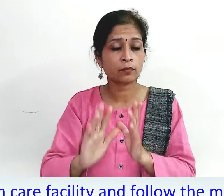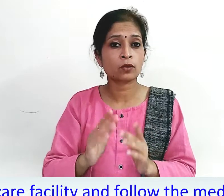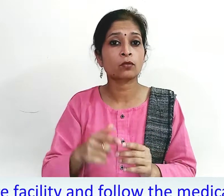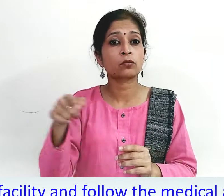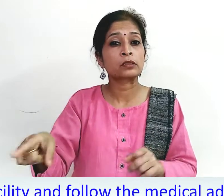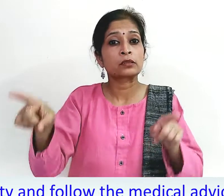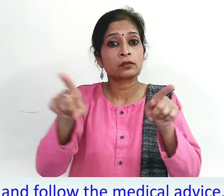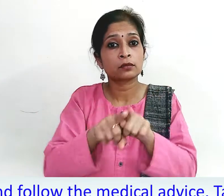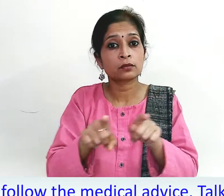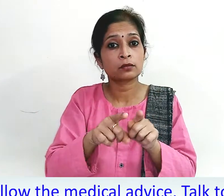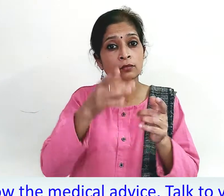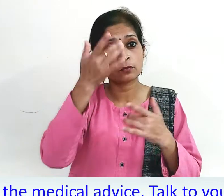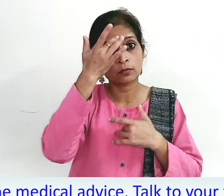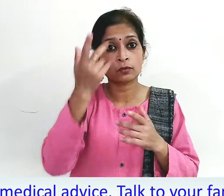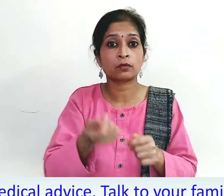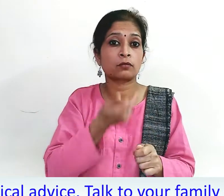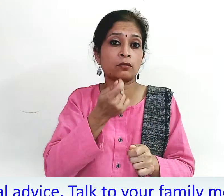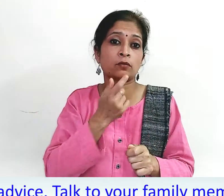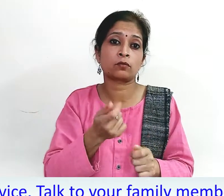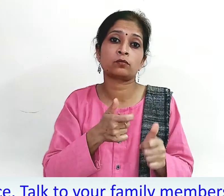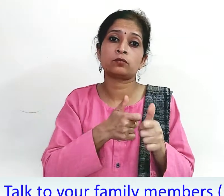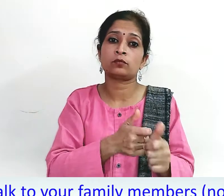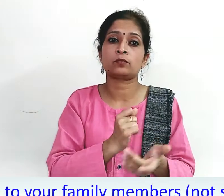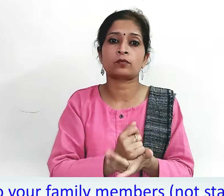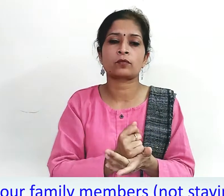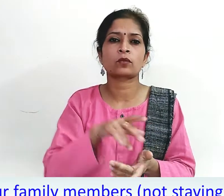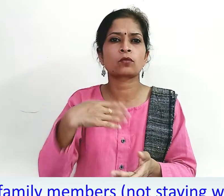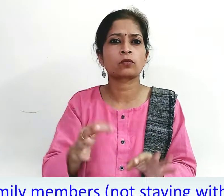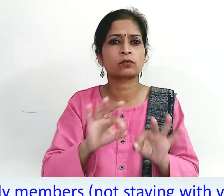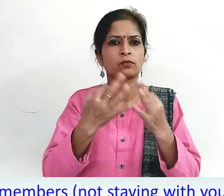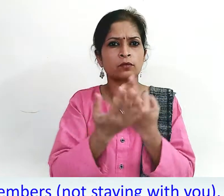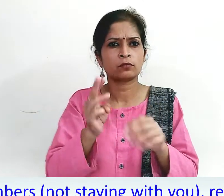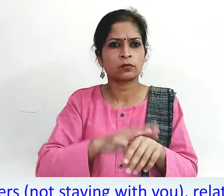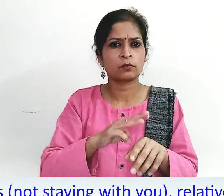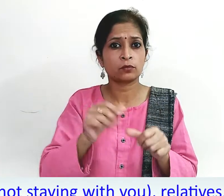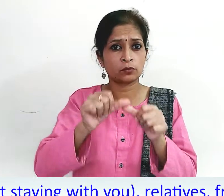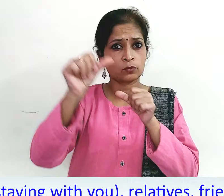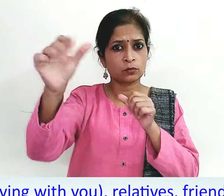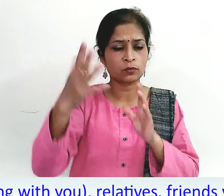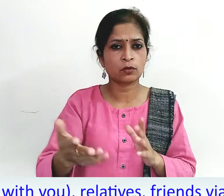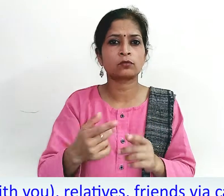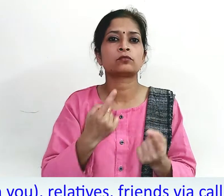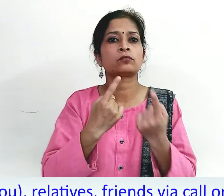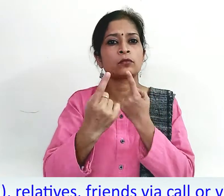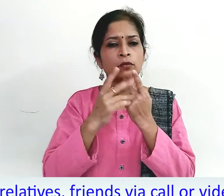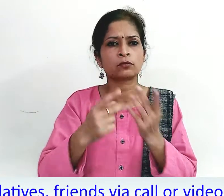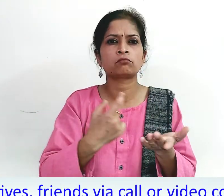follow the medical advice. Talk to your family members, not staying with you. Relatives, friends